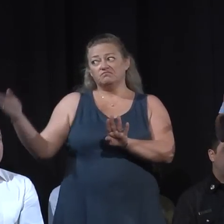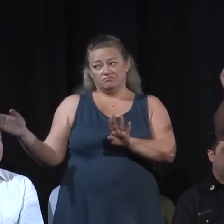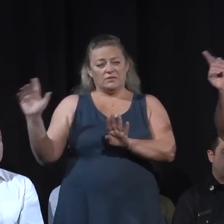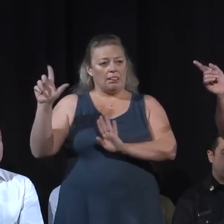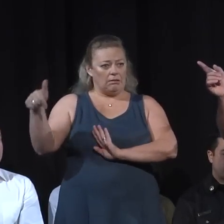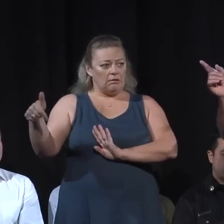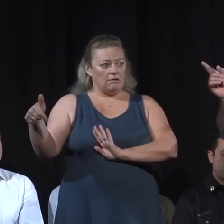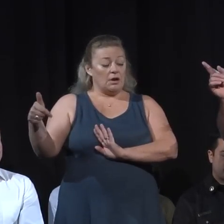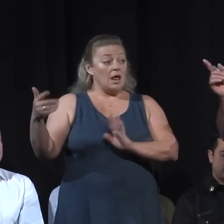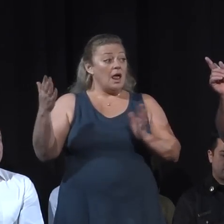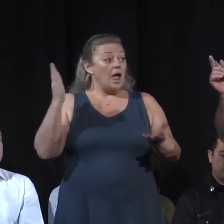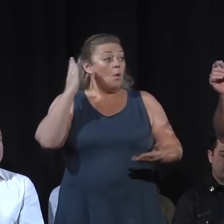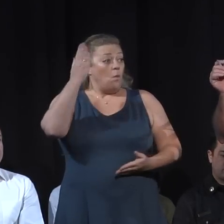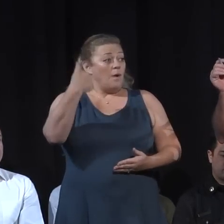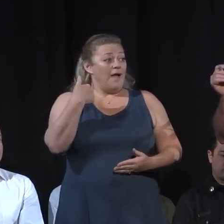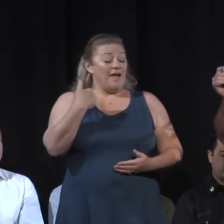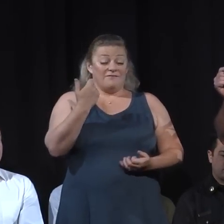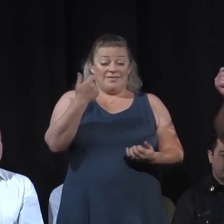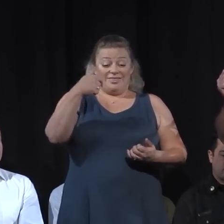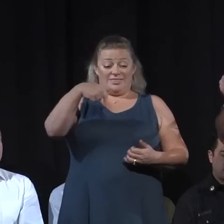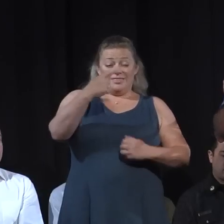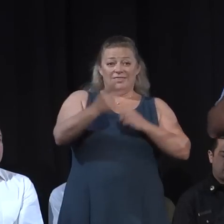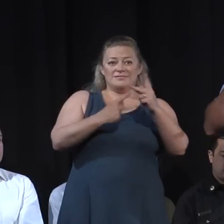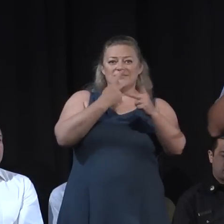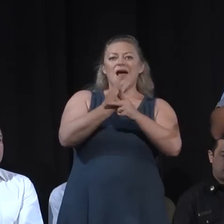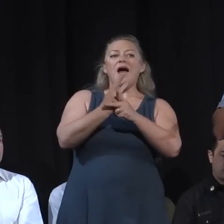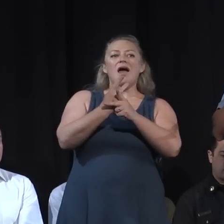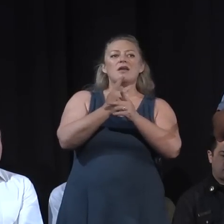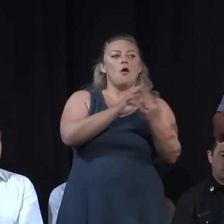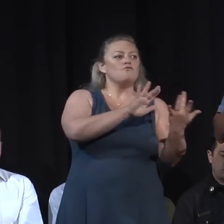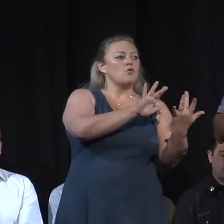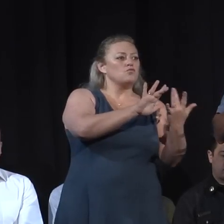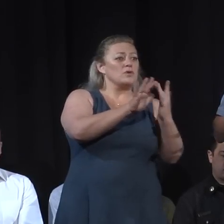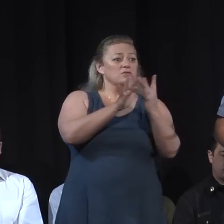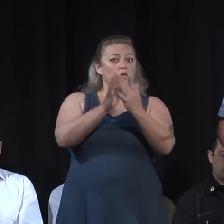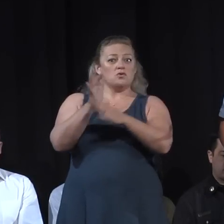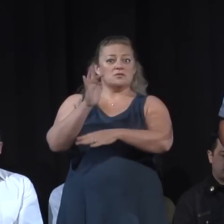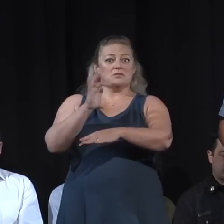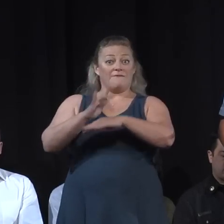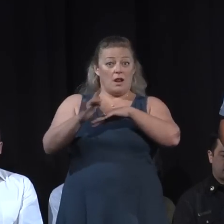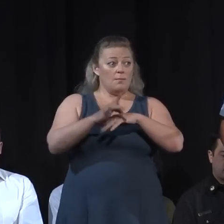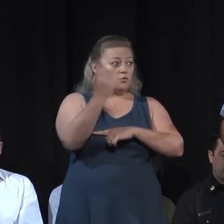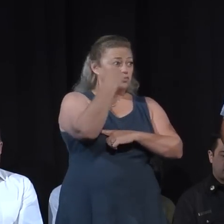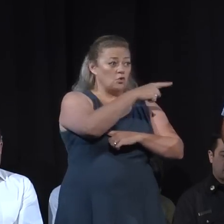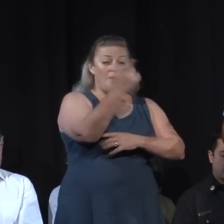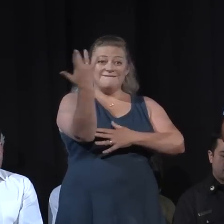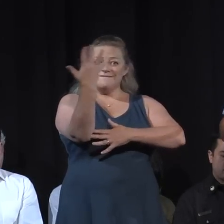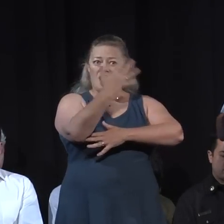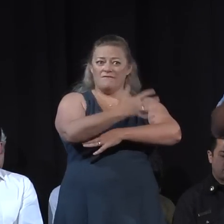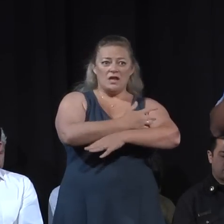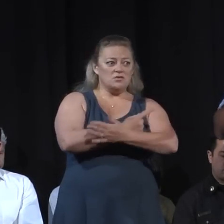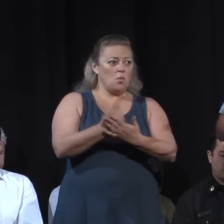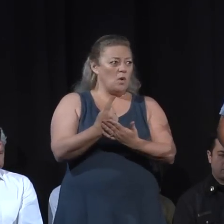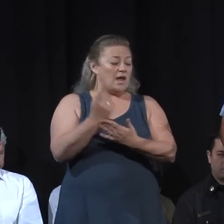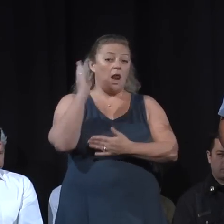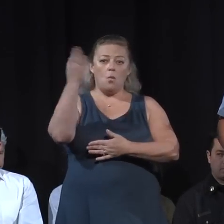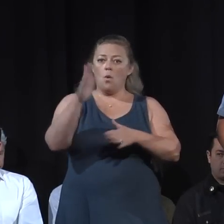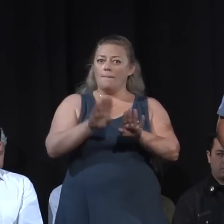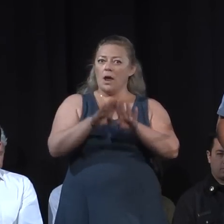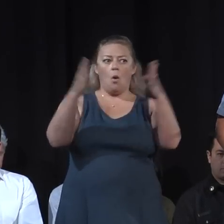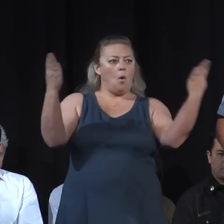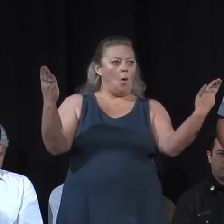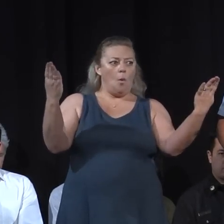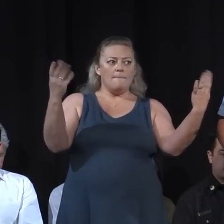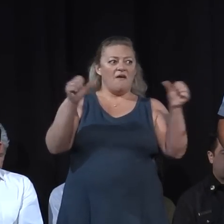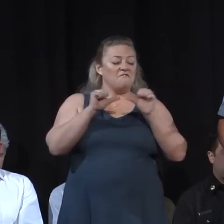we will have this type of resources available to you five days a week. And we will keep that open as long as it's needed and until we can get